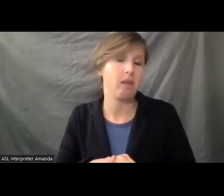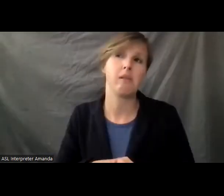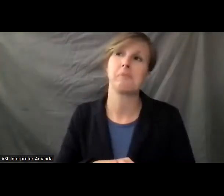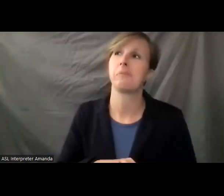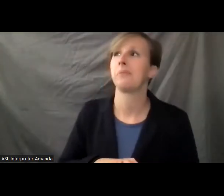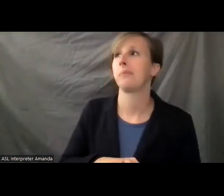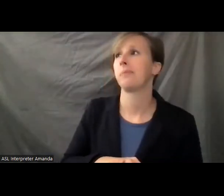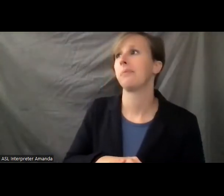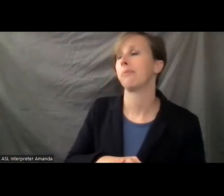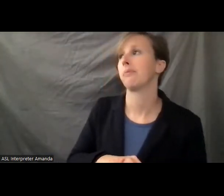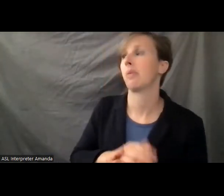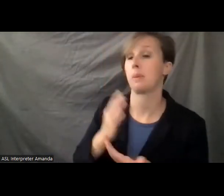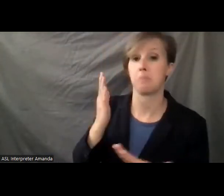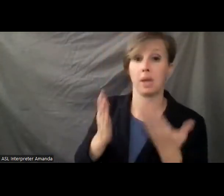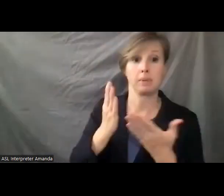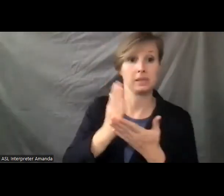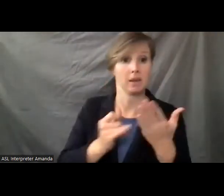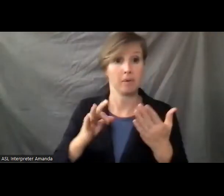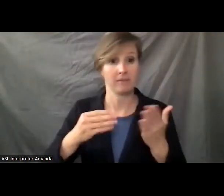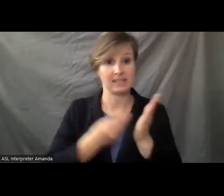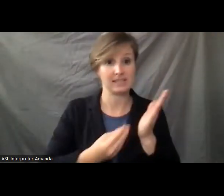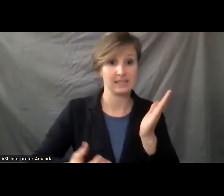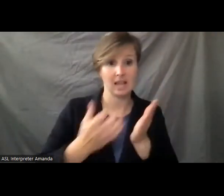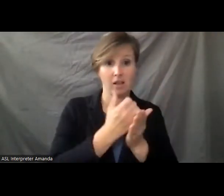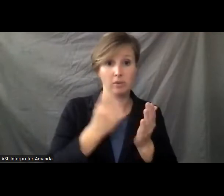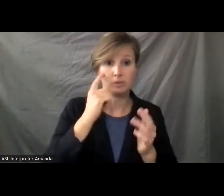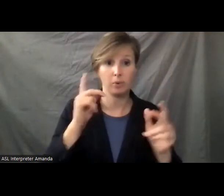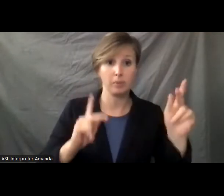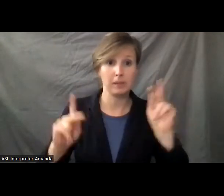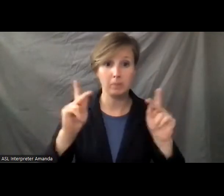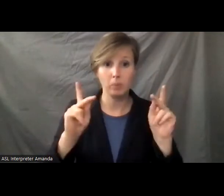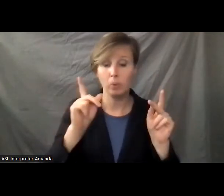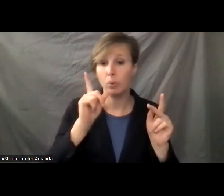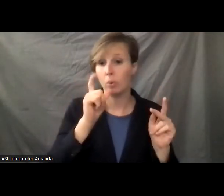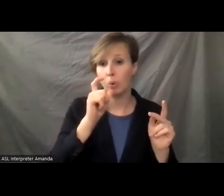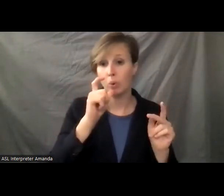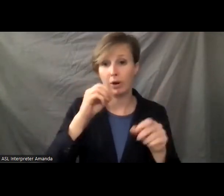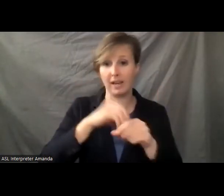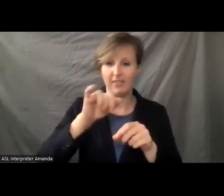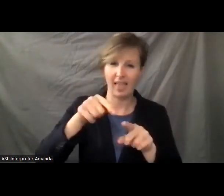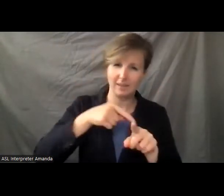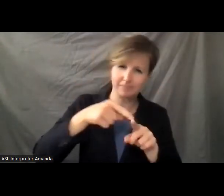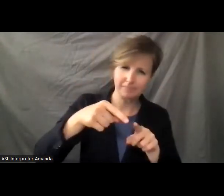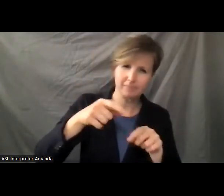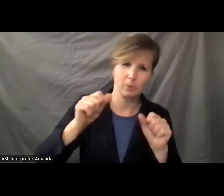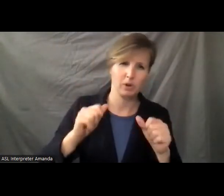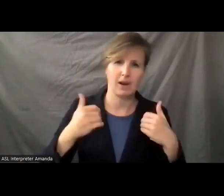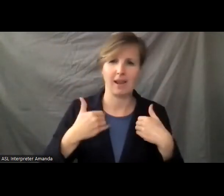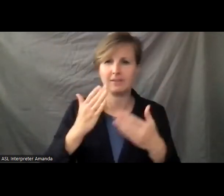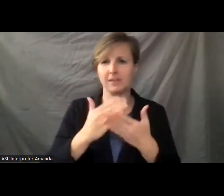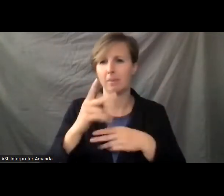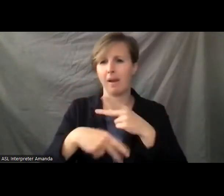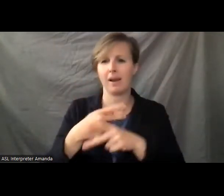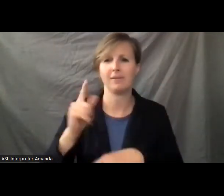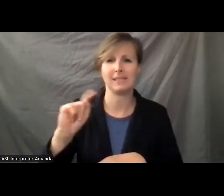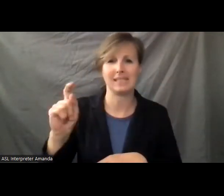and maybe some of the salaries for people that are in this particular profession could get some kind of tax benefit. So we can